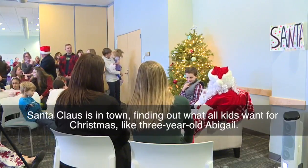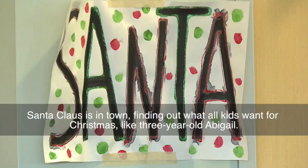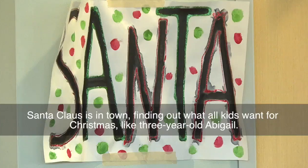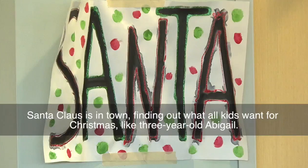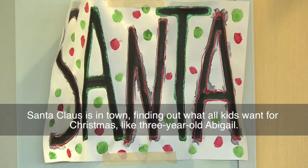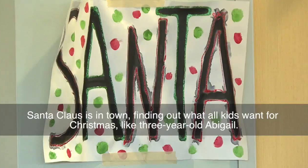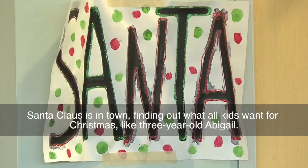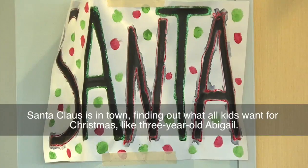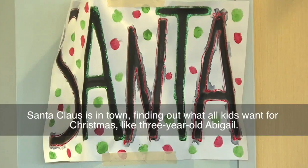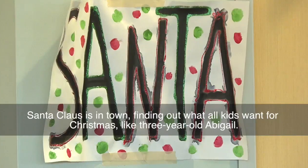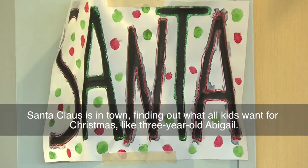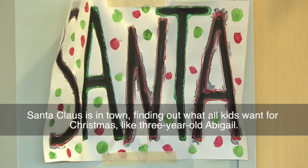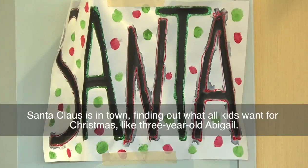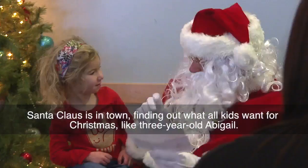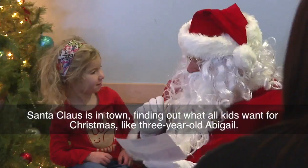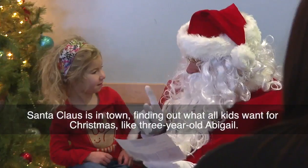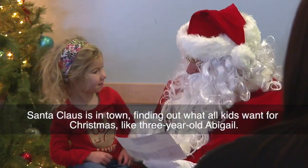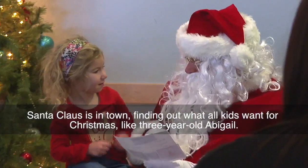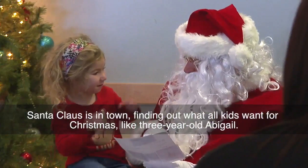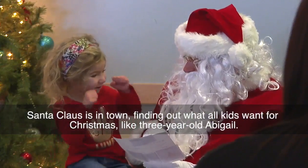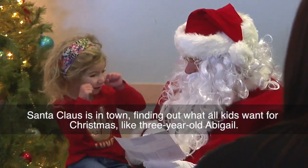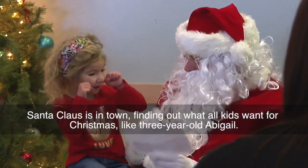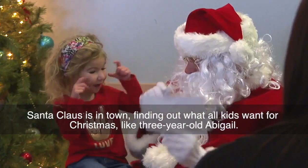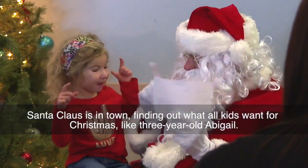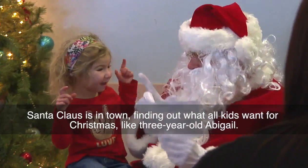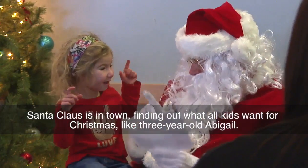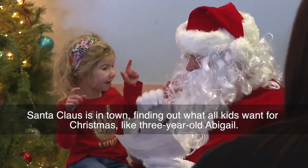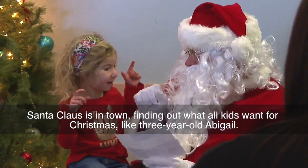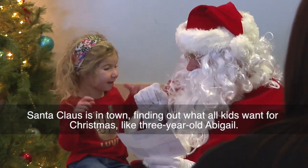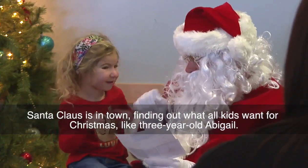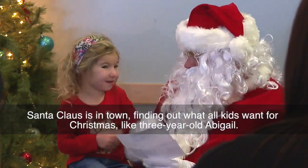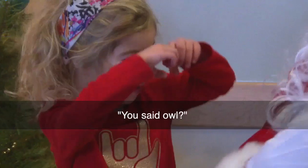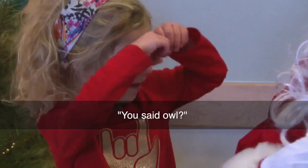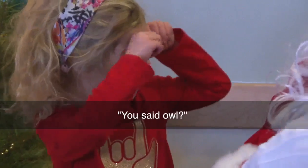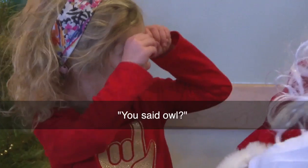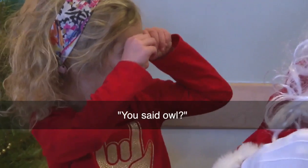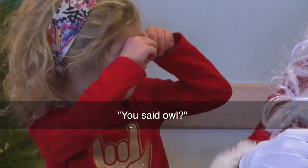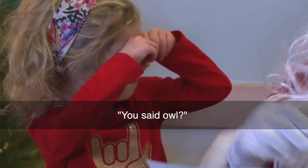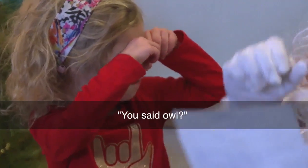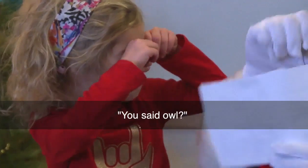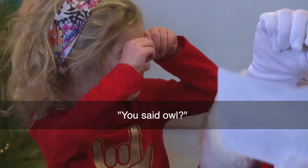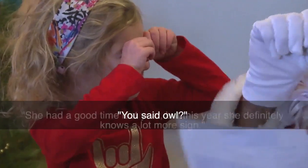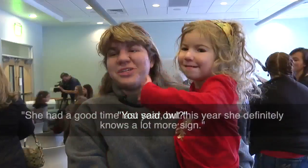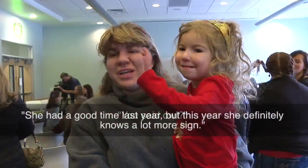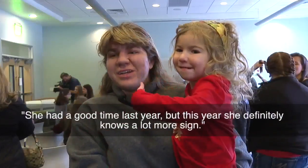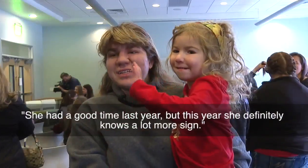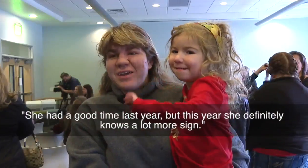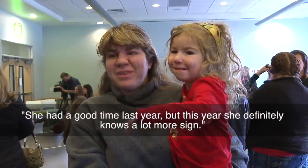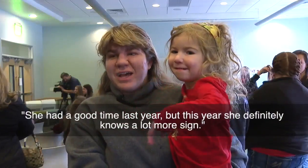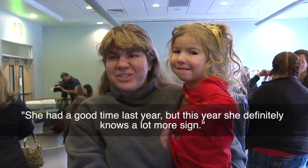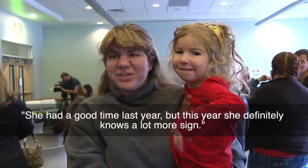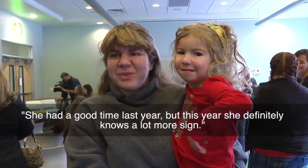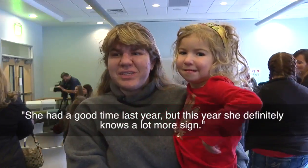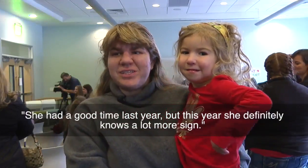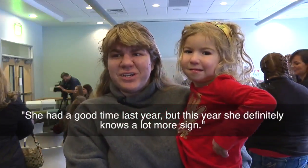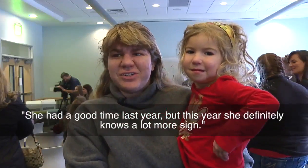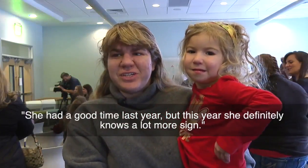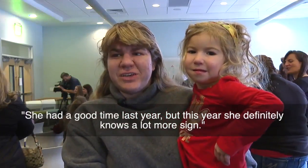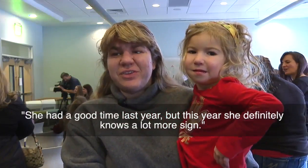kids want for Christmas, like three-year-old Abigail. He's an owl. She had a good time last year, but this year she definitely